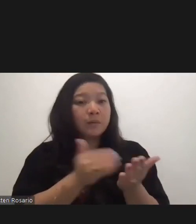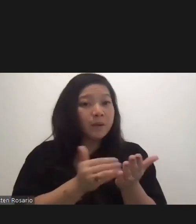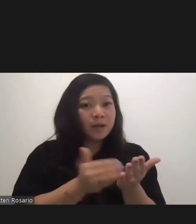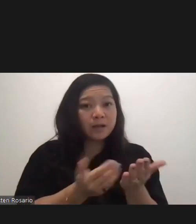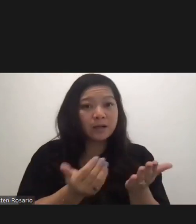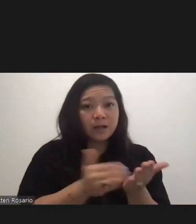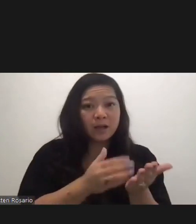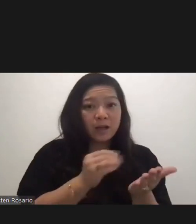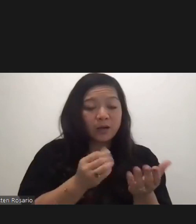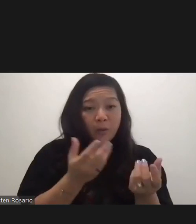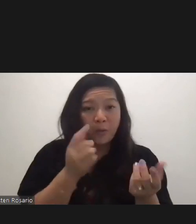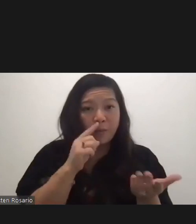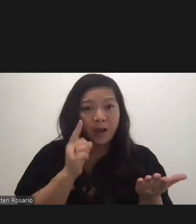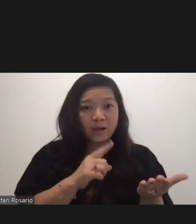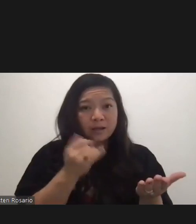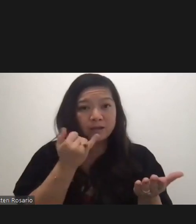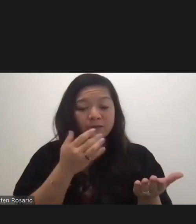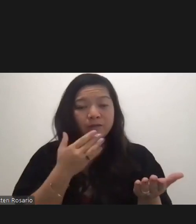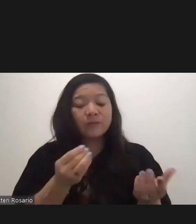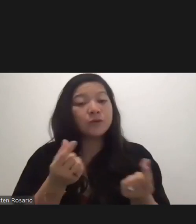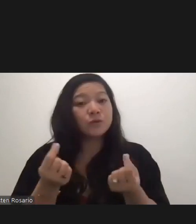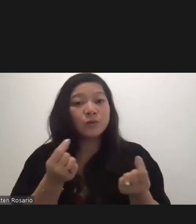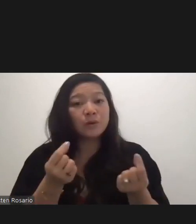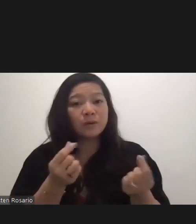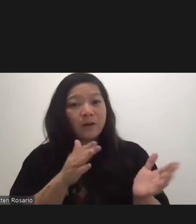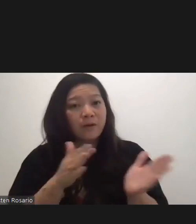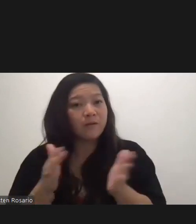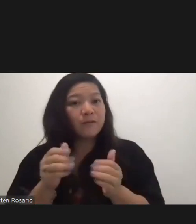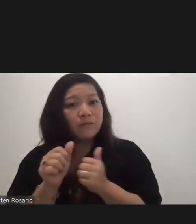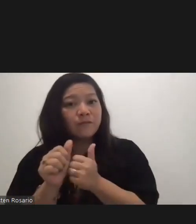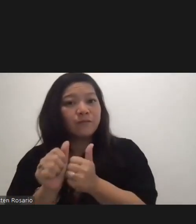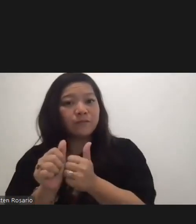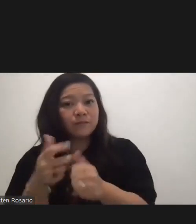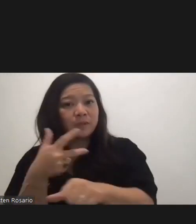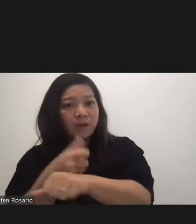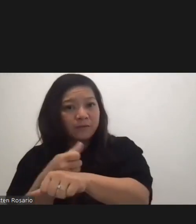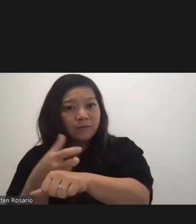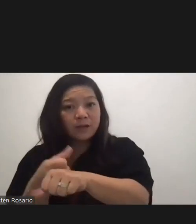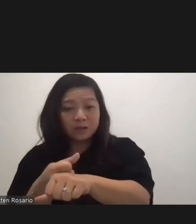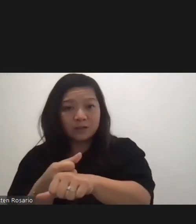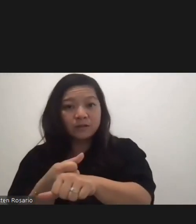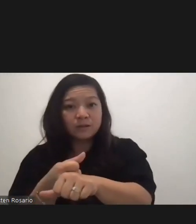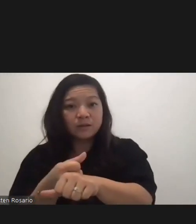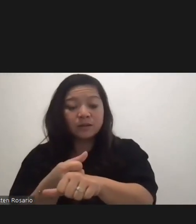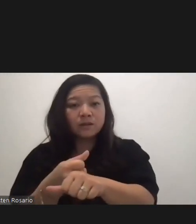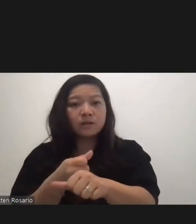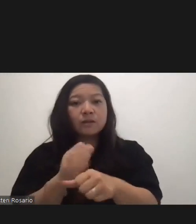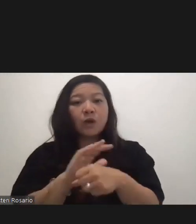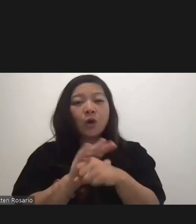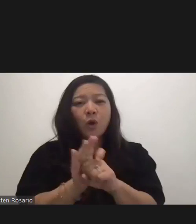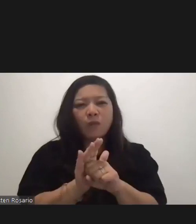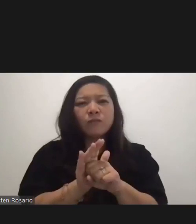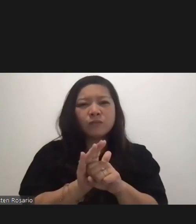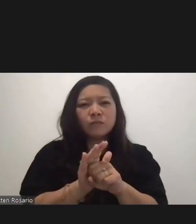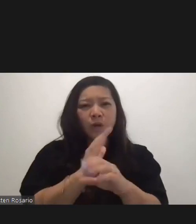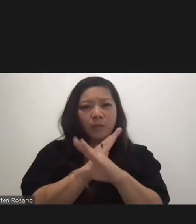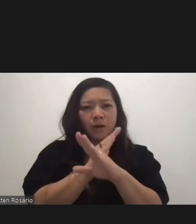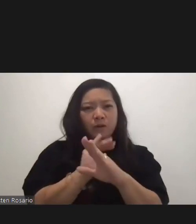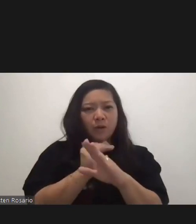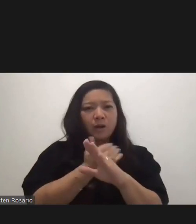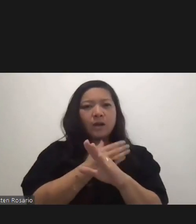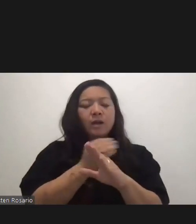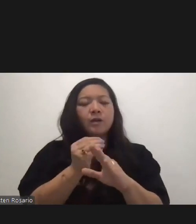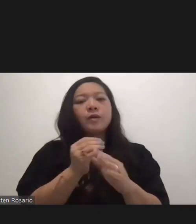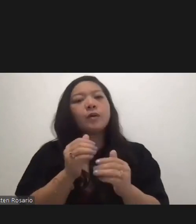record. If everybody just goes and gets vaccinated, and let's move our island forward in a positive